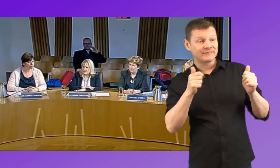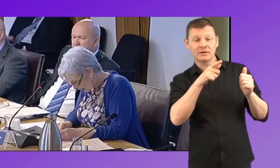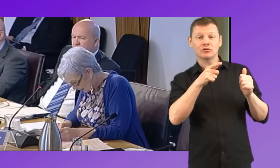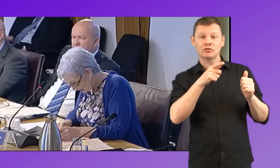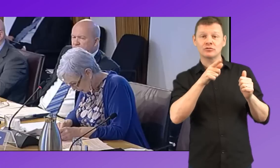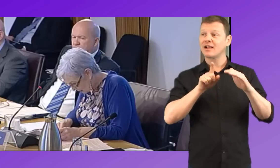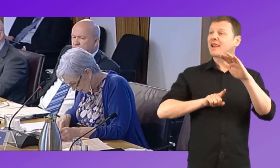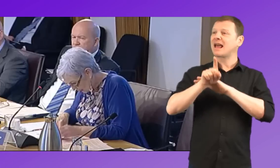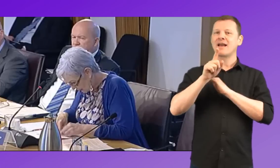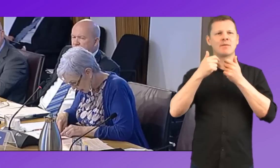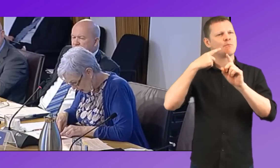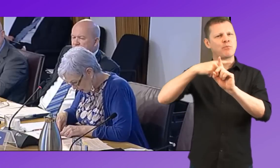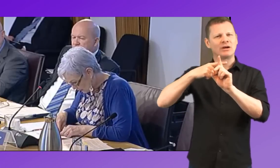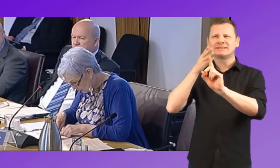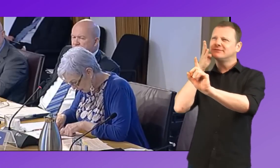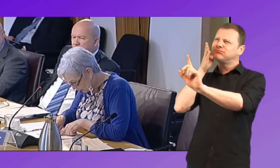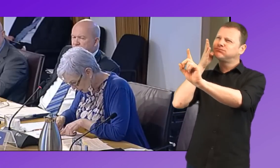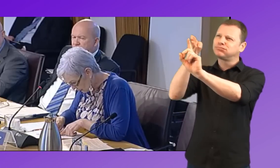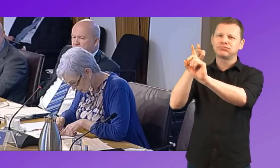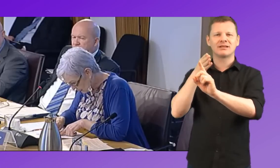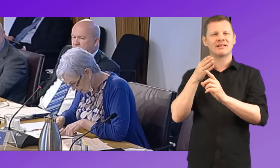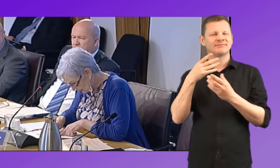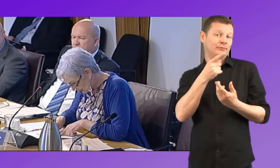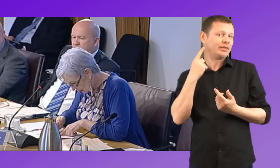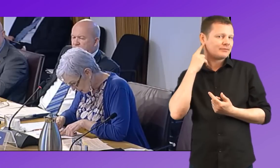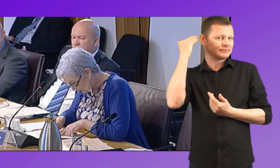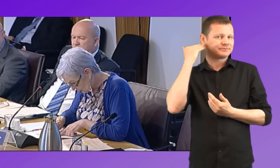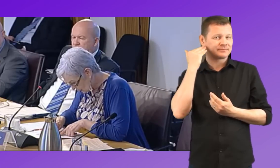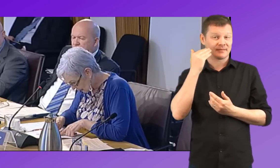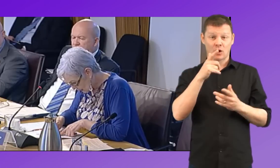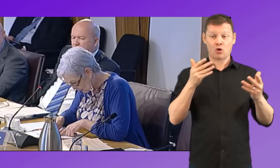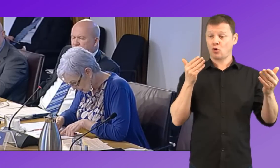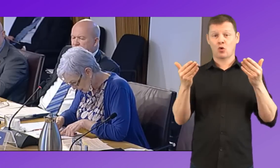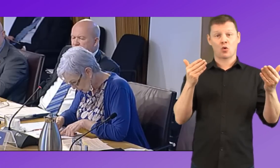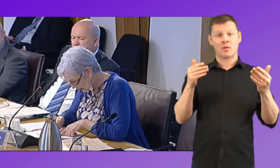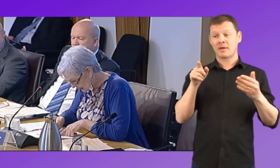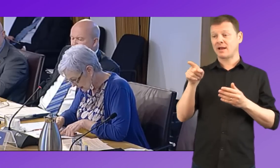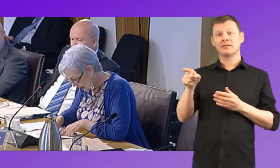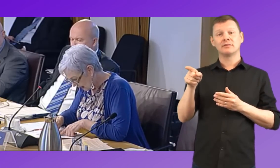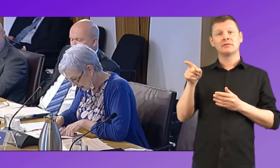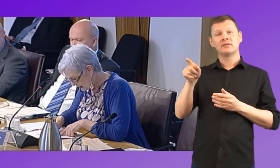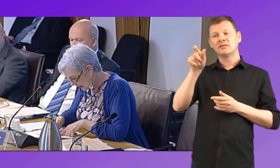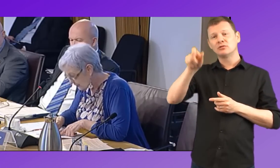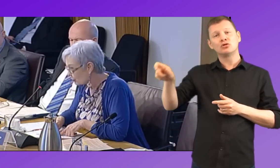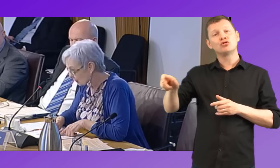with a hearing impairment. So if I look at those with no additional support needs, it's 91